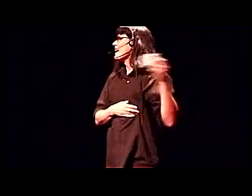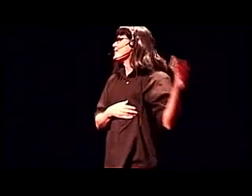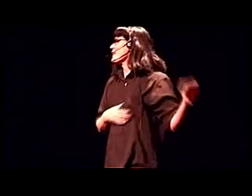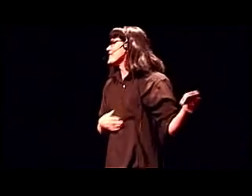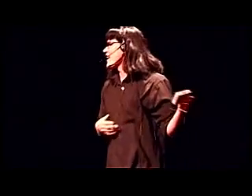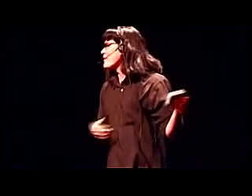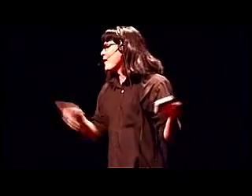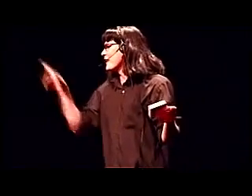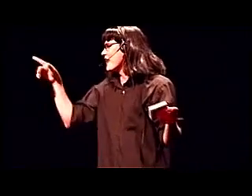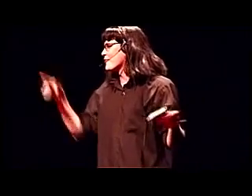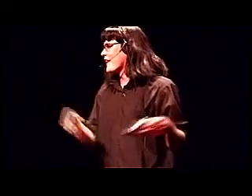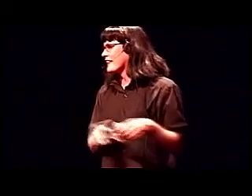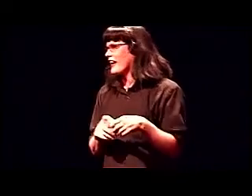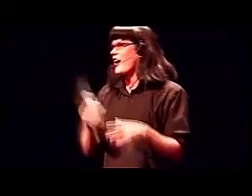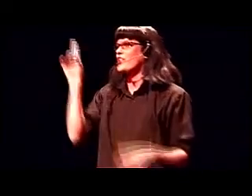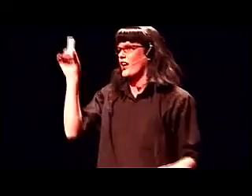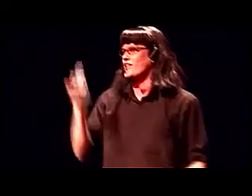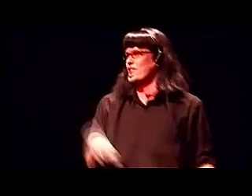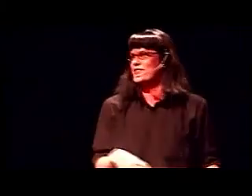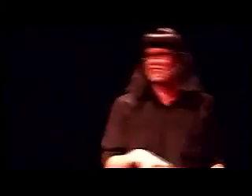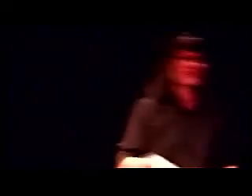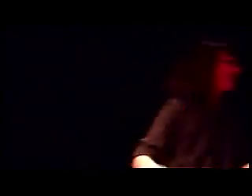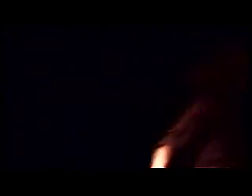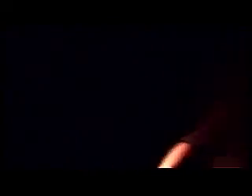In the meantime, I'm going to have a break at evaluate Peter Tensions